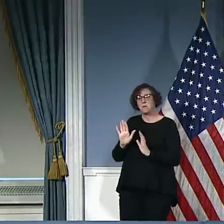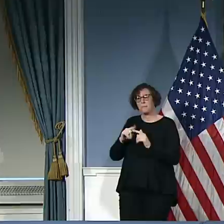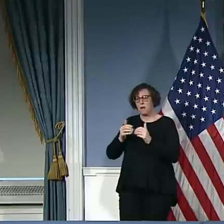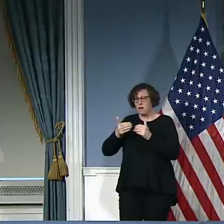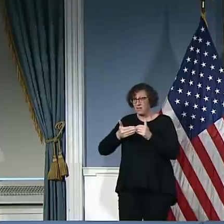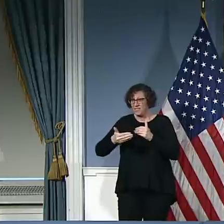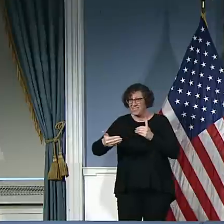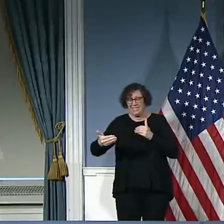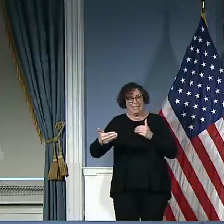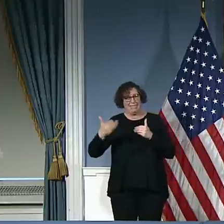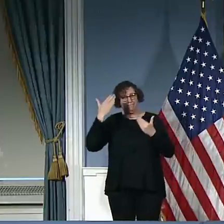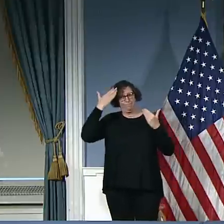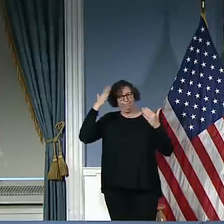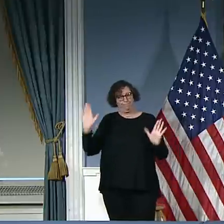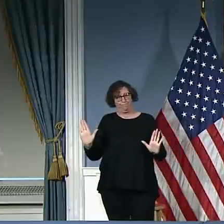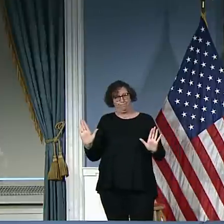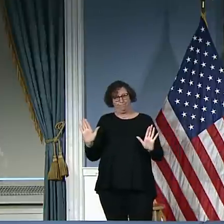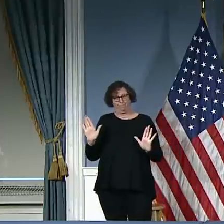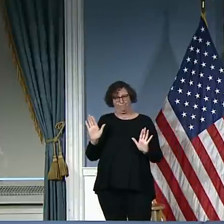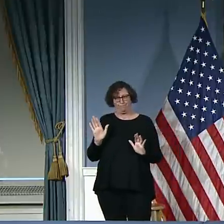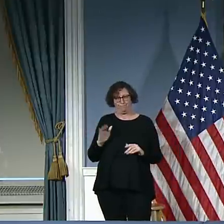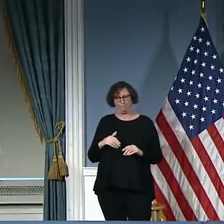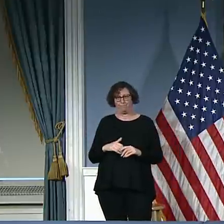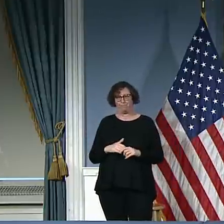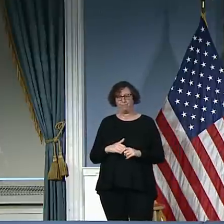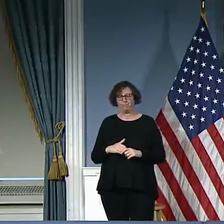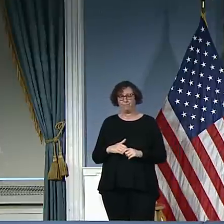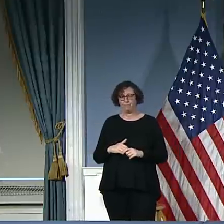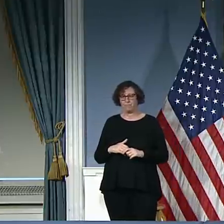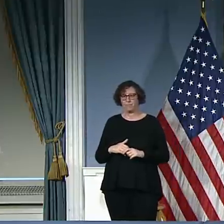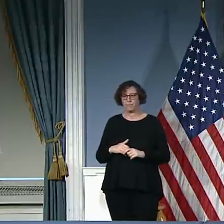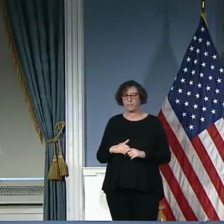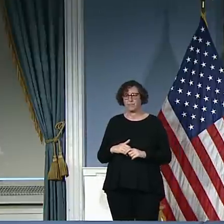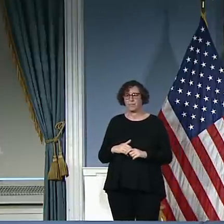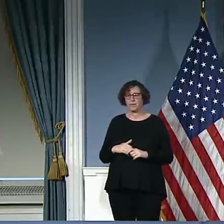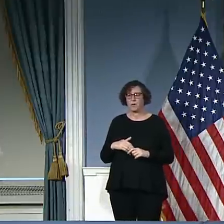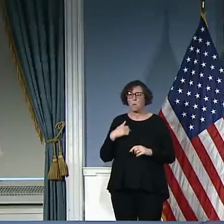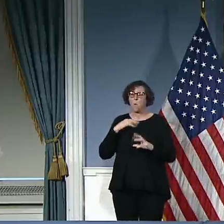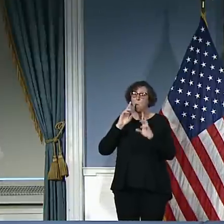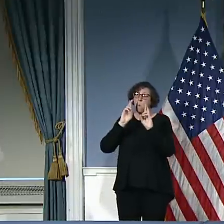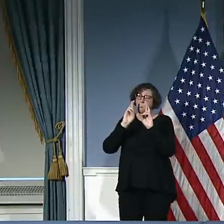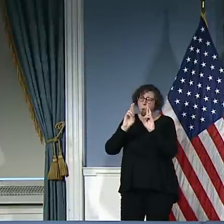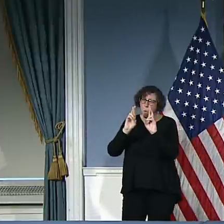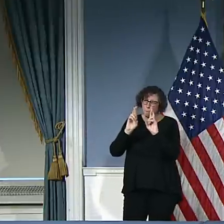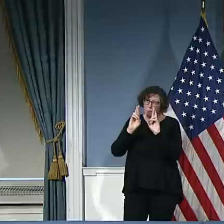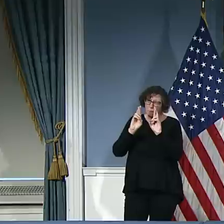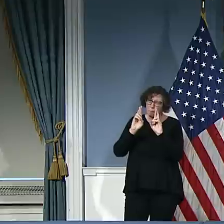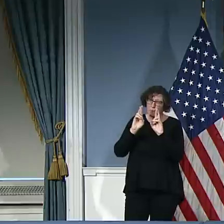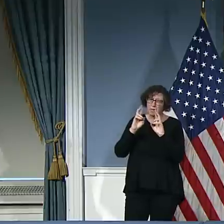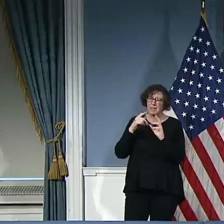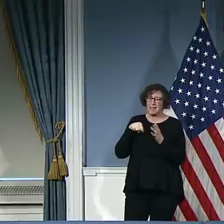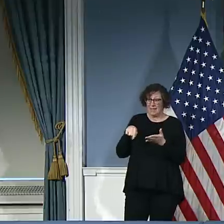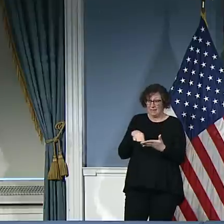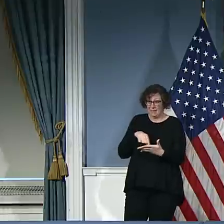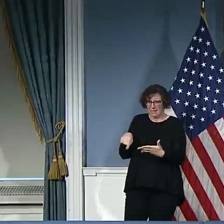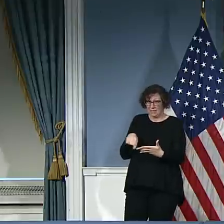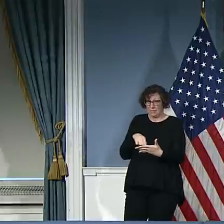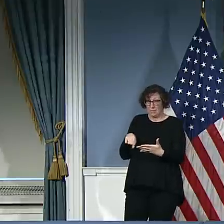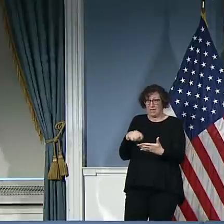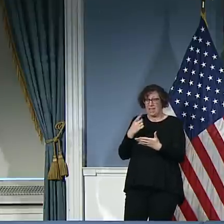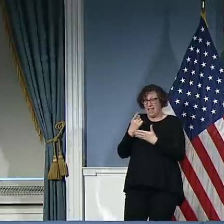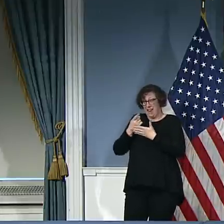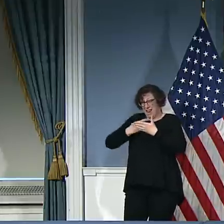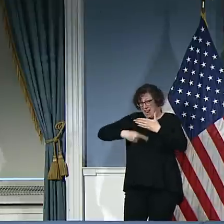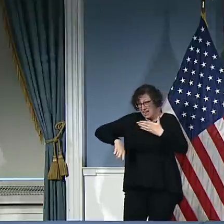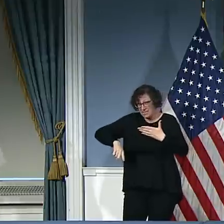some of our hospitals are going be very stressed. I am hopeful we can get through the week after that, but I'm not convinced. And when I say